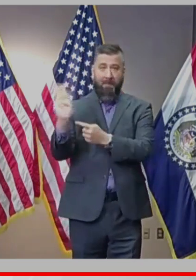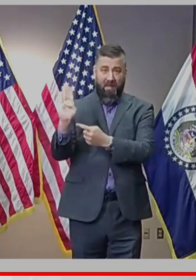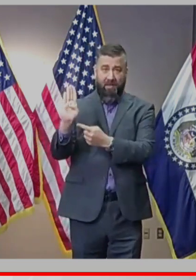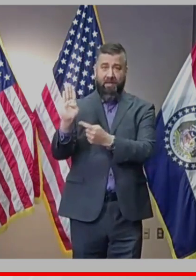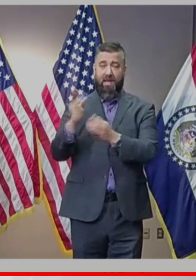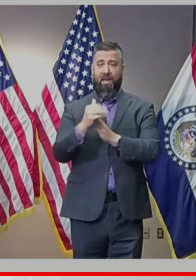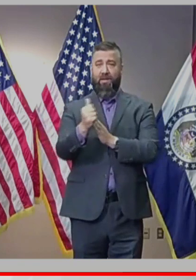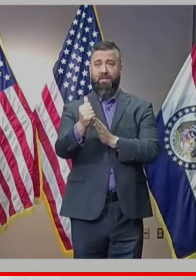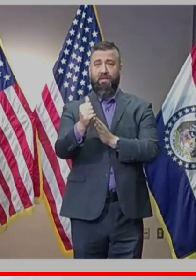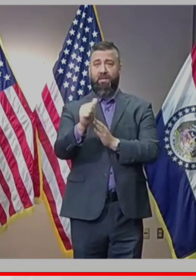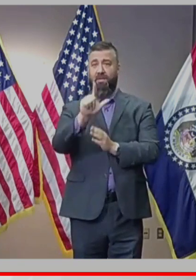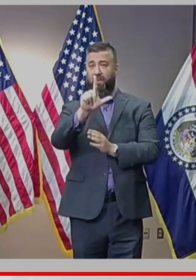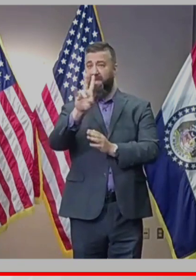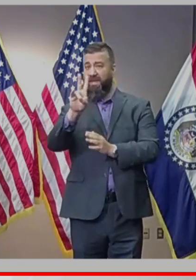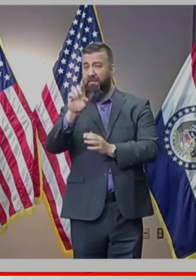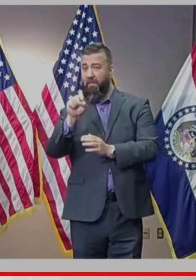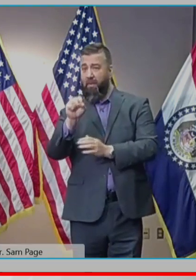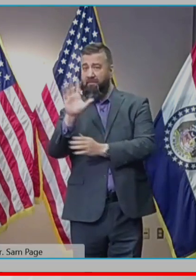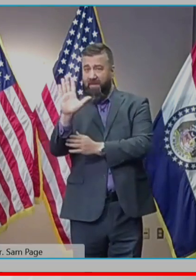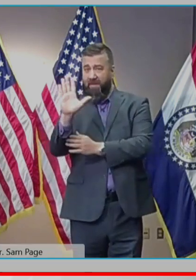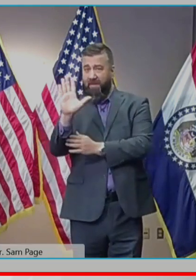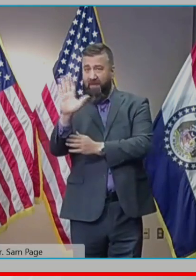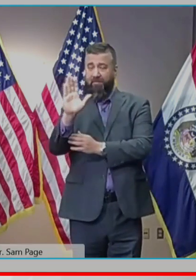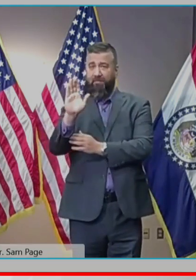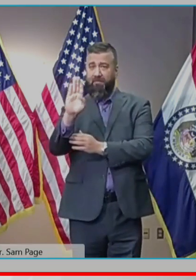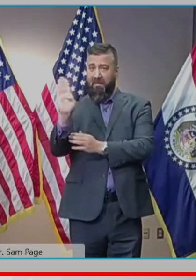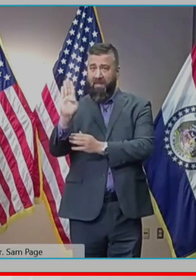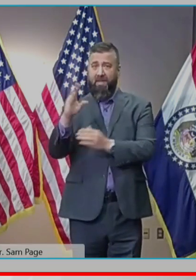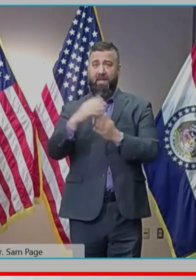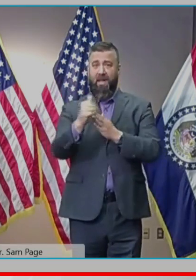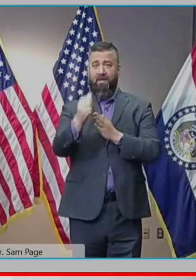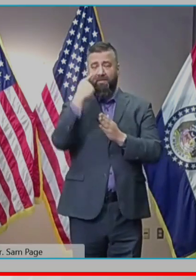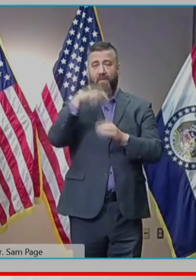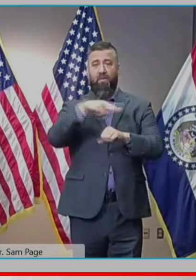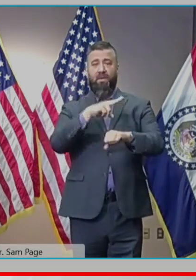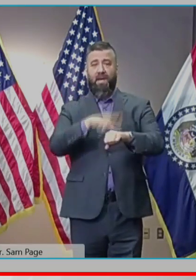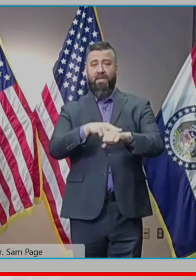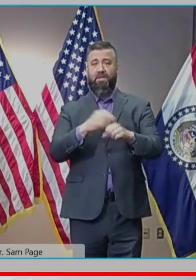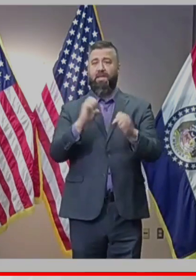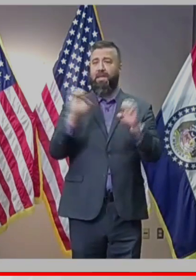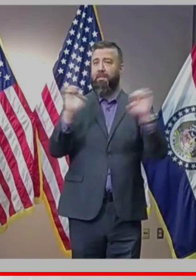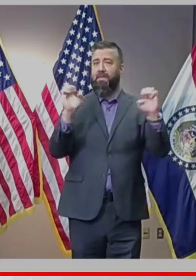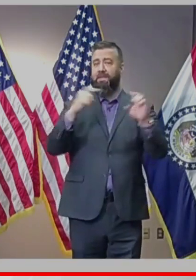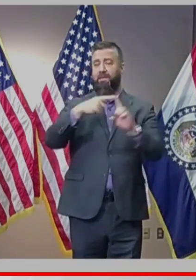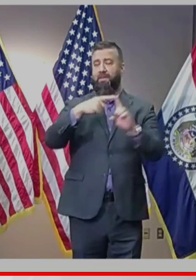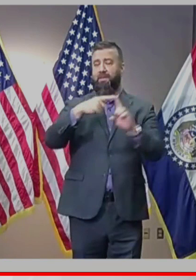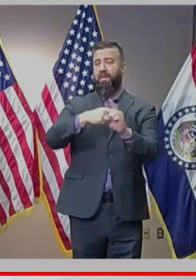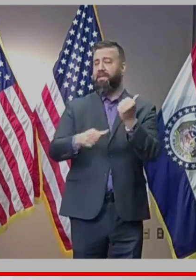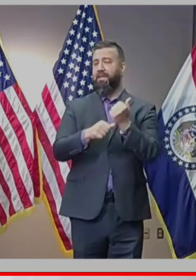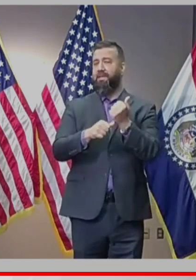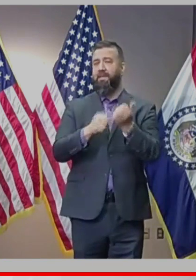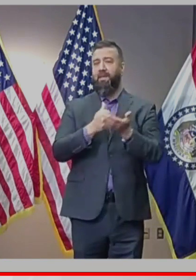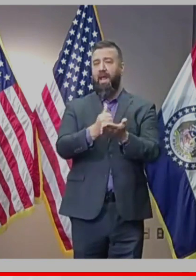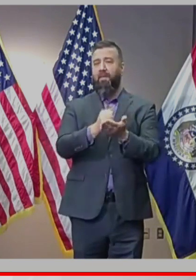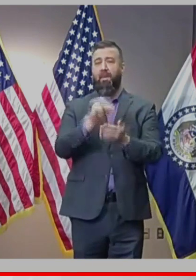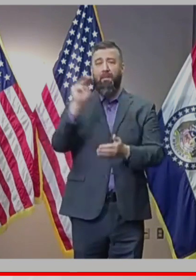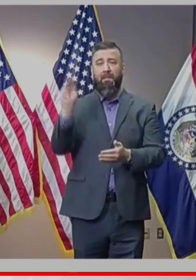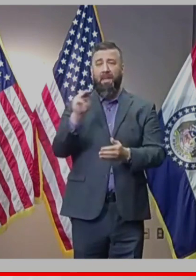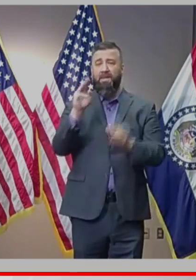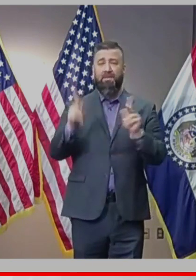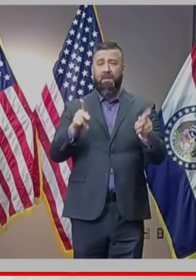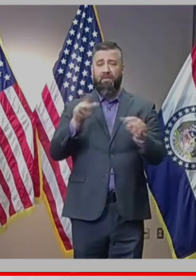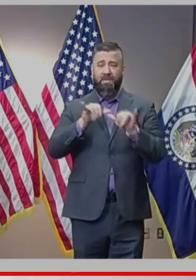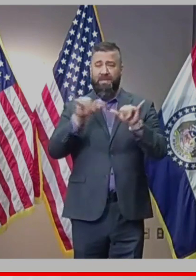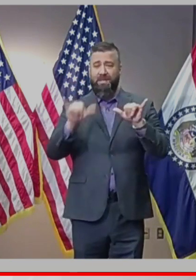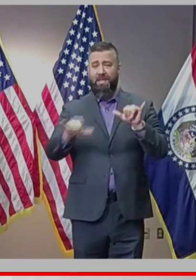$27.5 billion nationally for emergency rental assistance to help millions of people stay in their